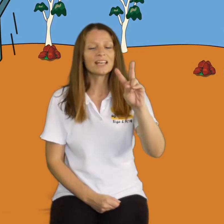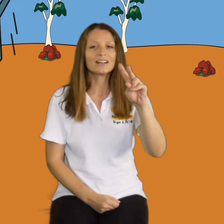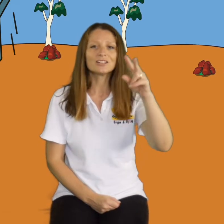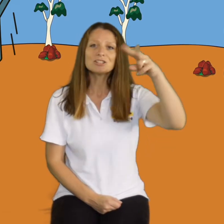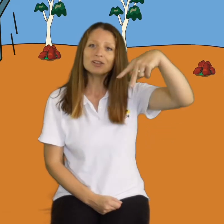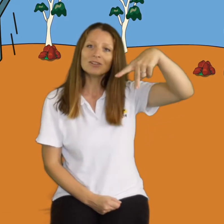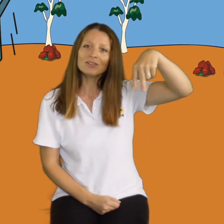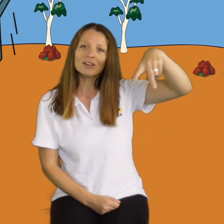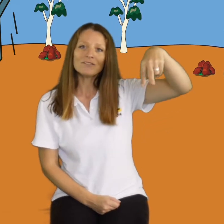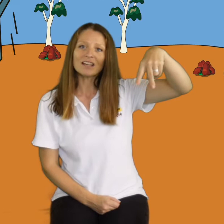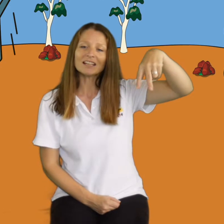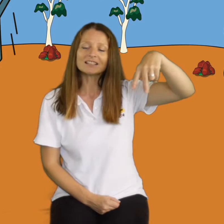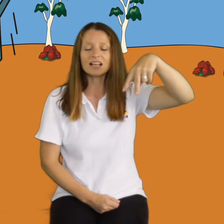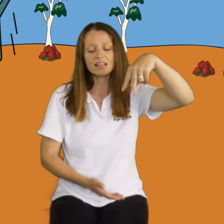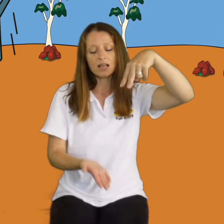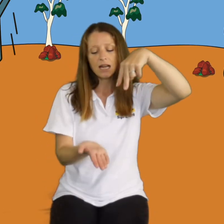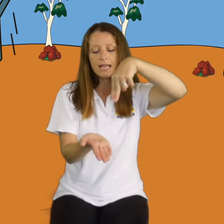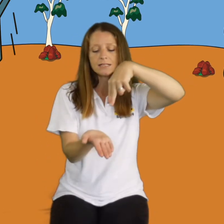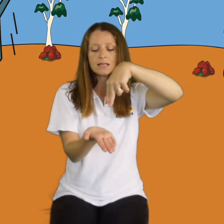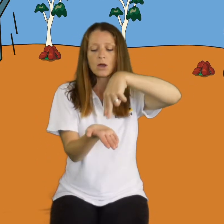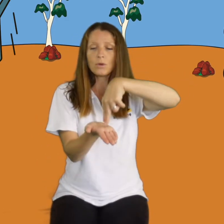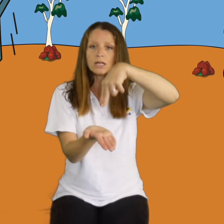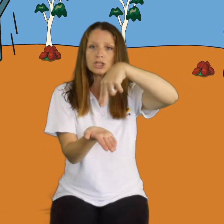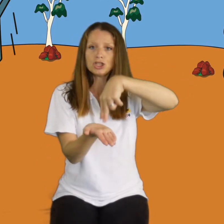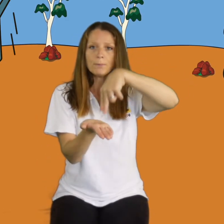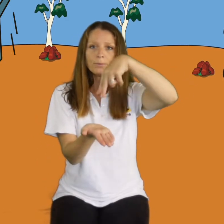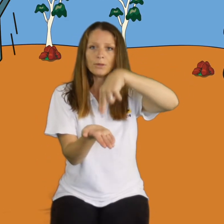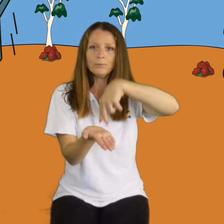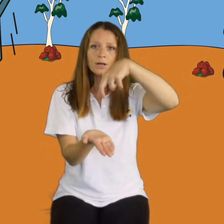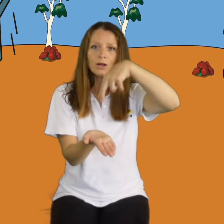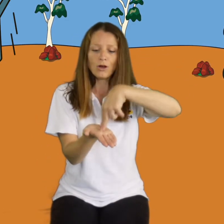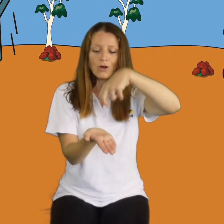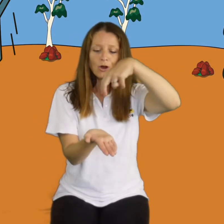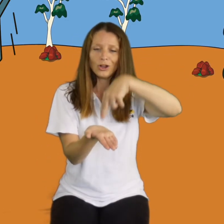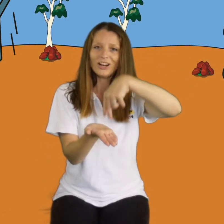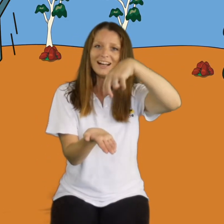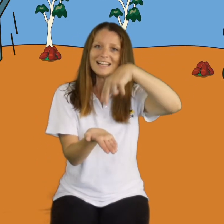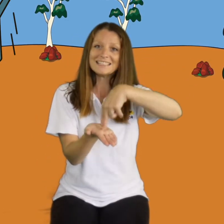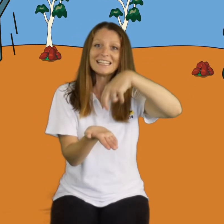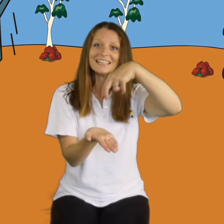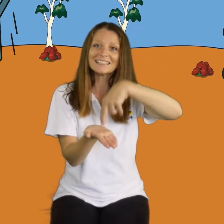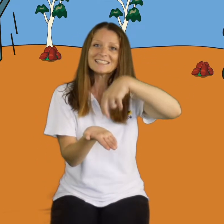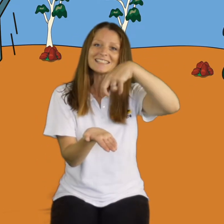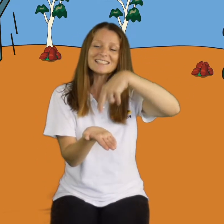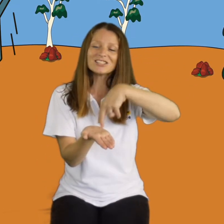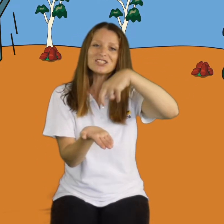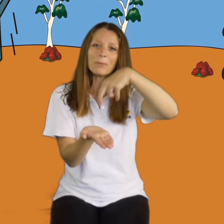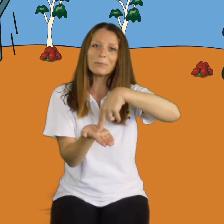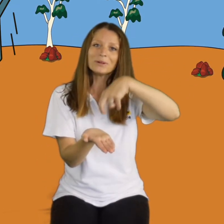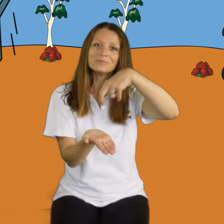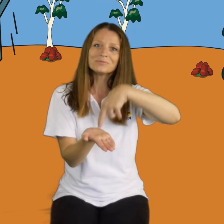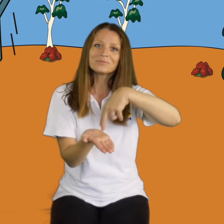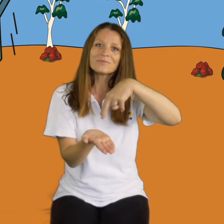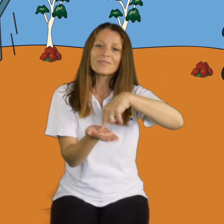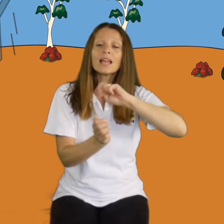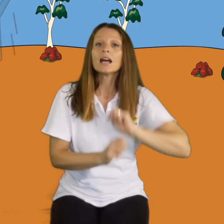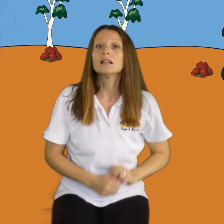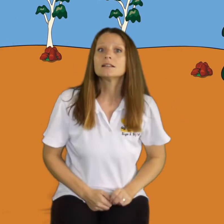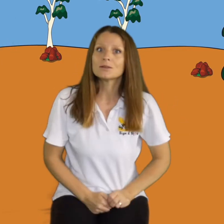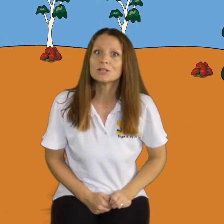get our two fingers like they're legs. We're gonna jump them on our hand here. This is jump. And lastly we're gonna